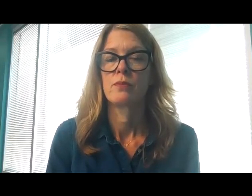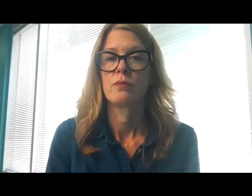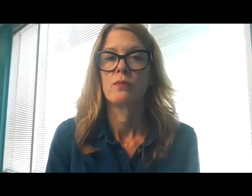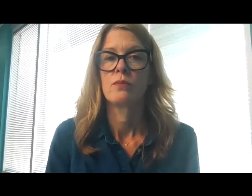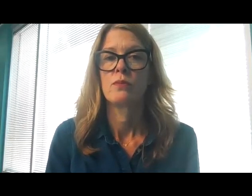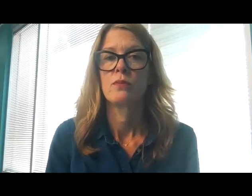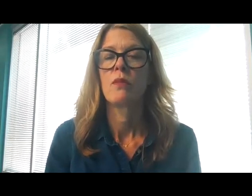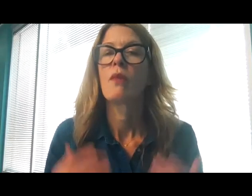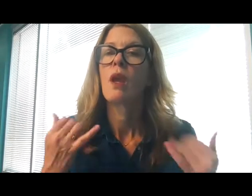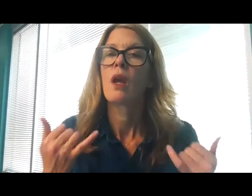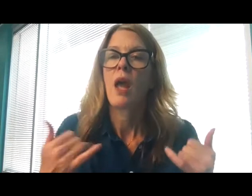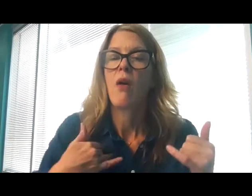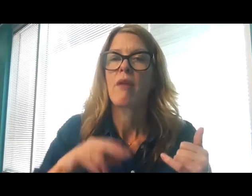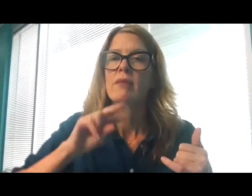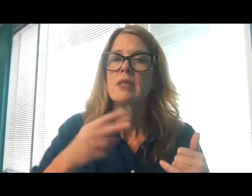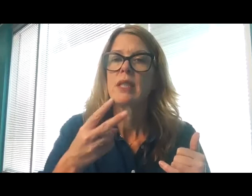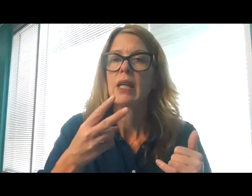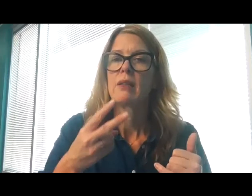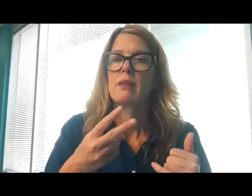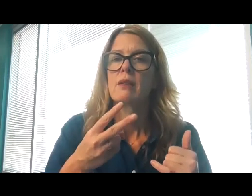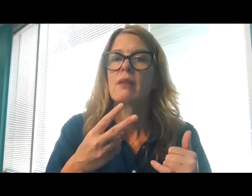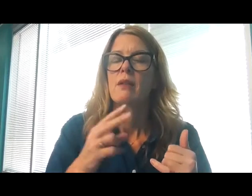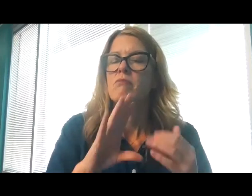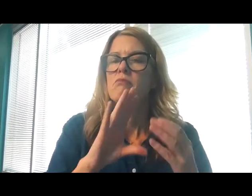Our second canticle is the Song of Simeon,